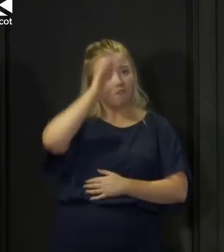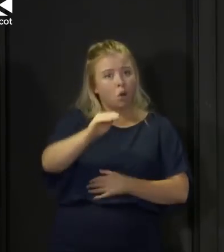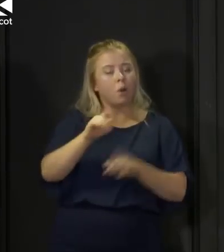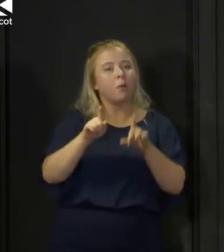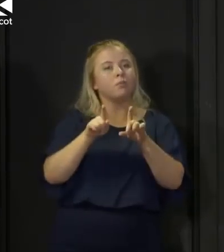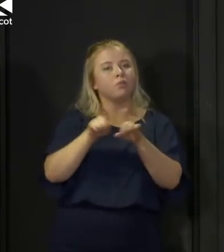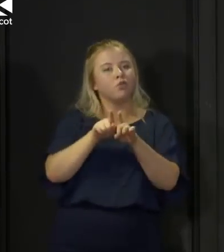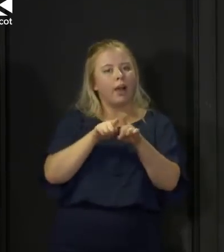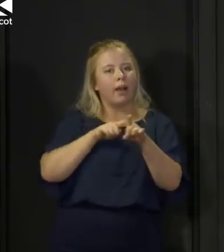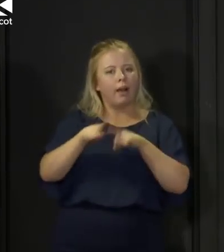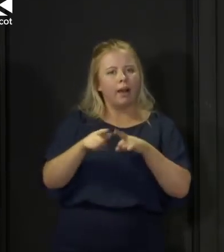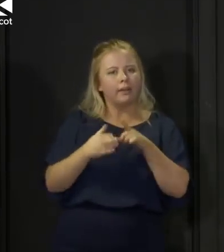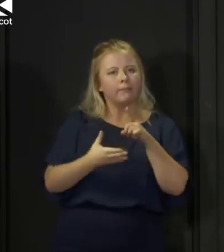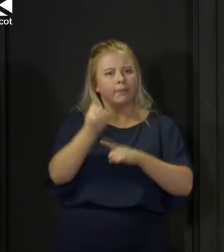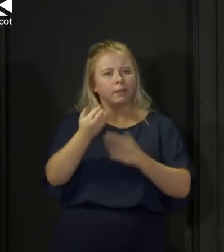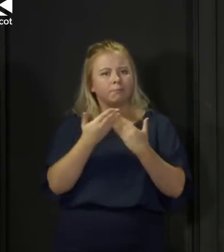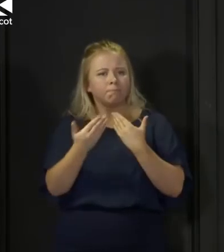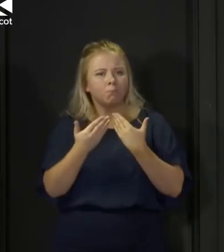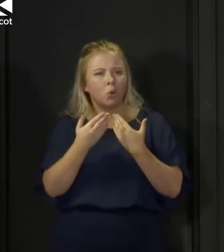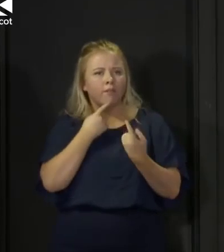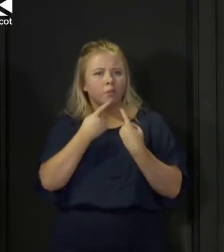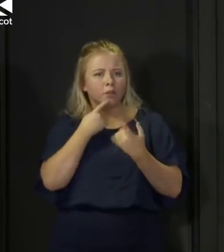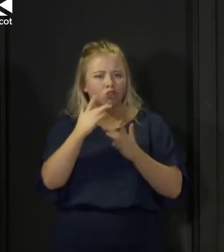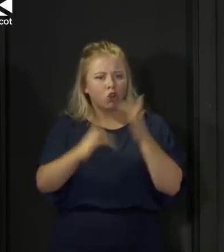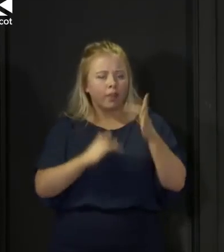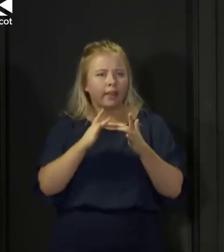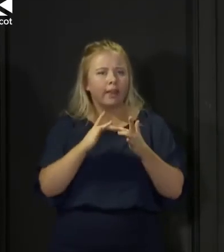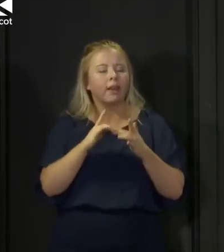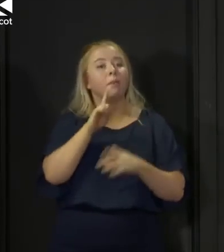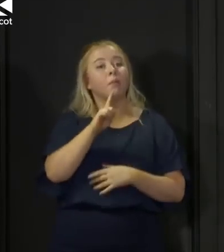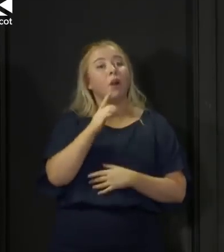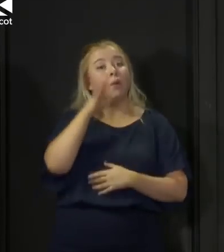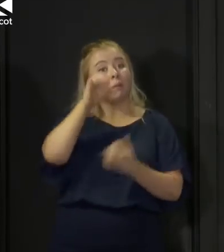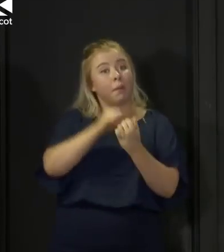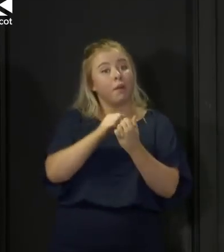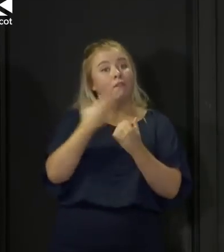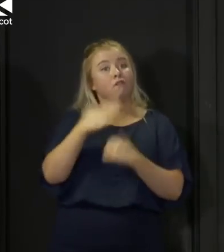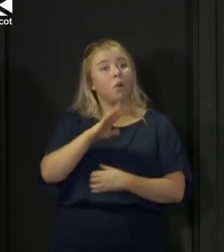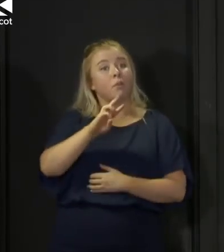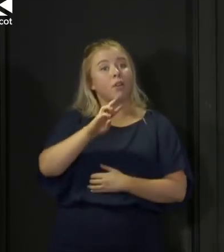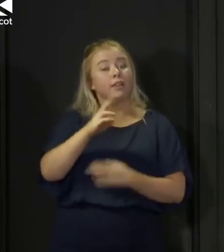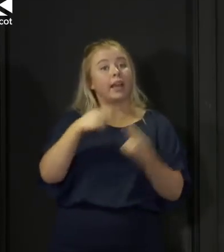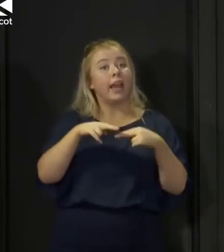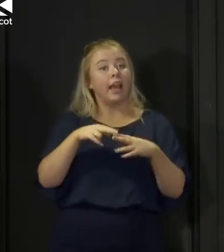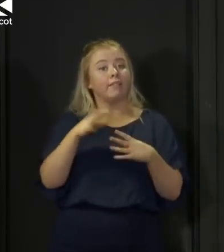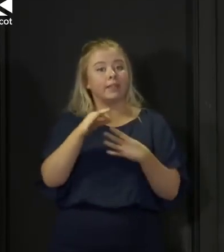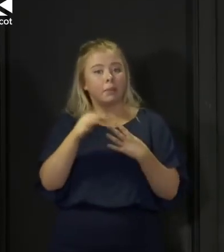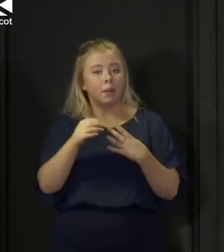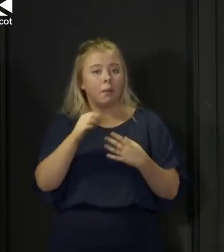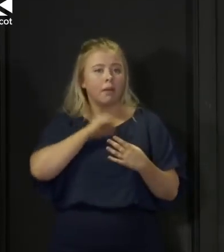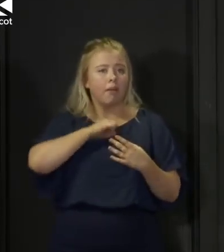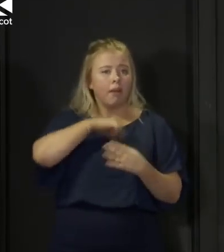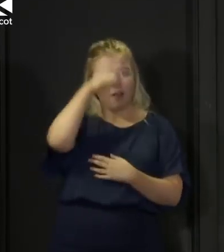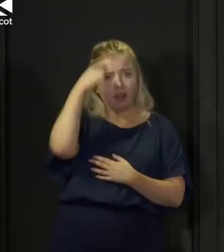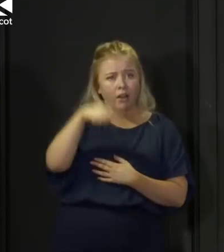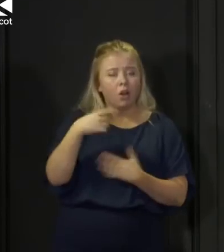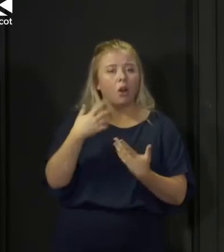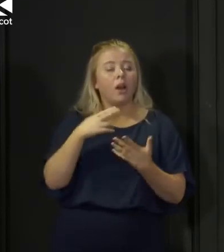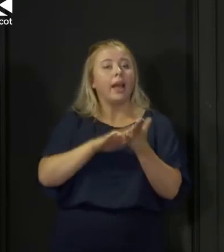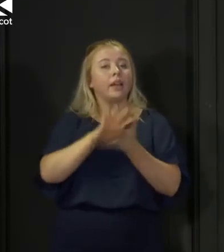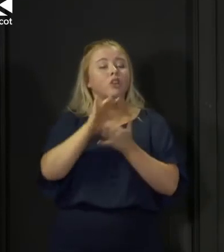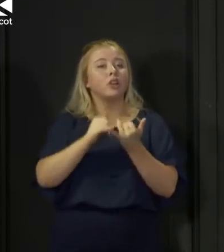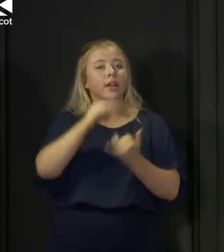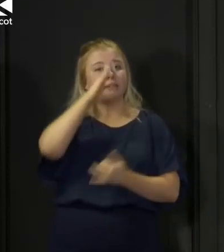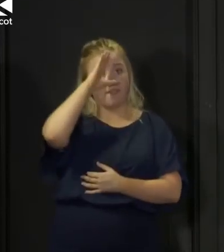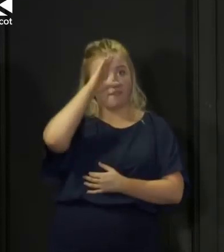more about what I've been talking about today but remember from Thursday if you've got symptoms NHS Inform or the helpline at NHS 24